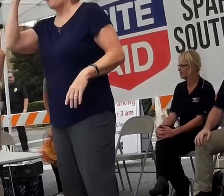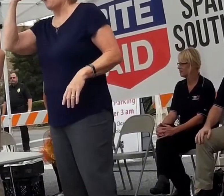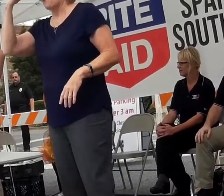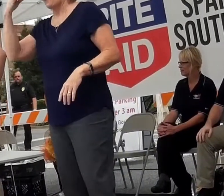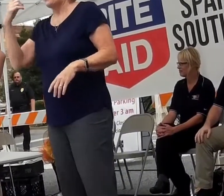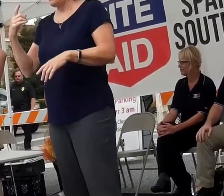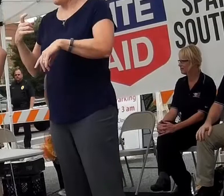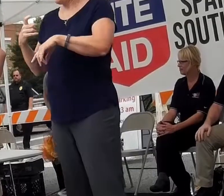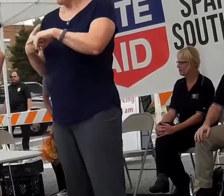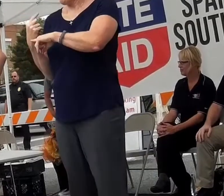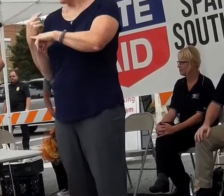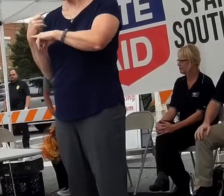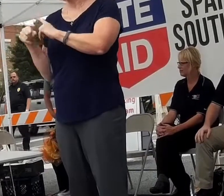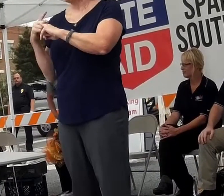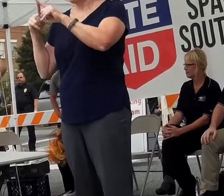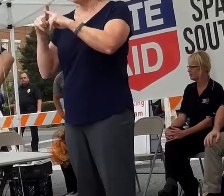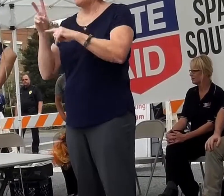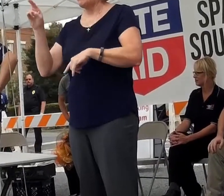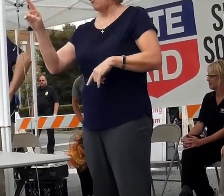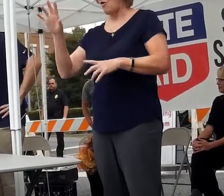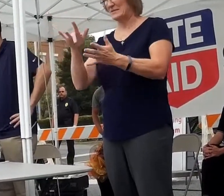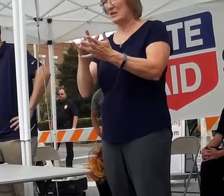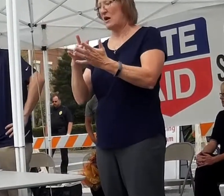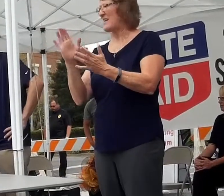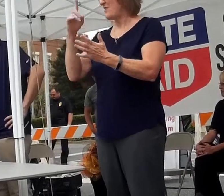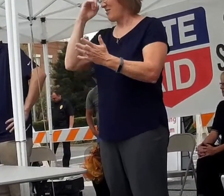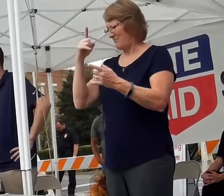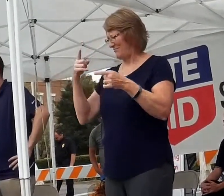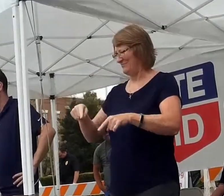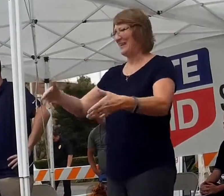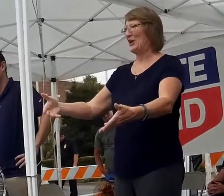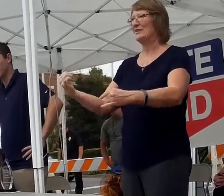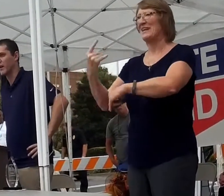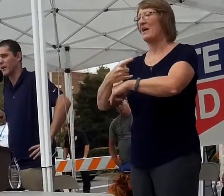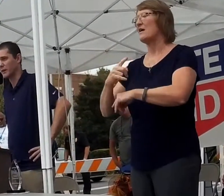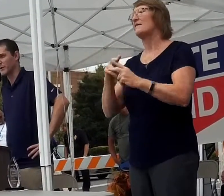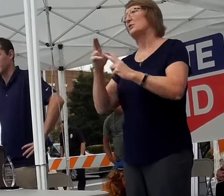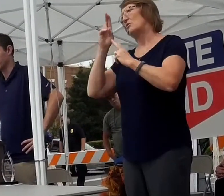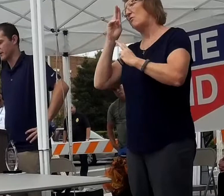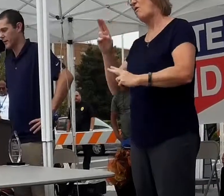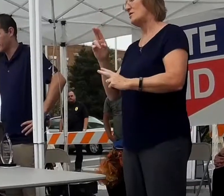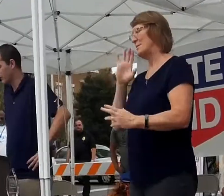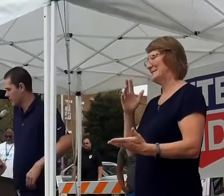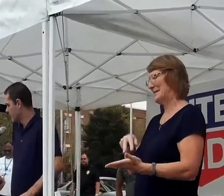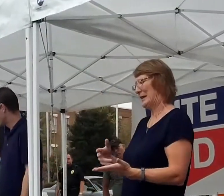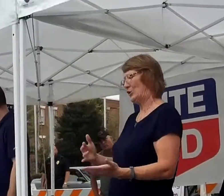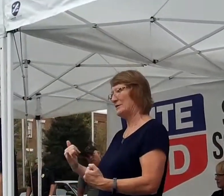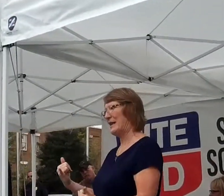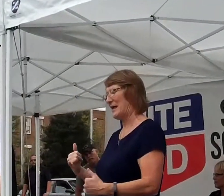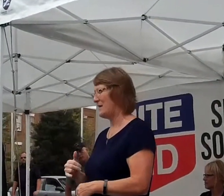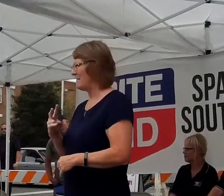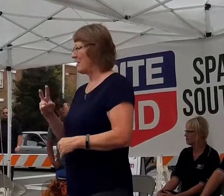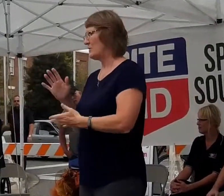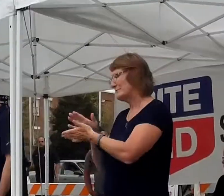This time last year, when I went to the Voc Rehab Center, I'd be standing here today. Let me say I'm very honored to be standing here today. With those